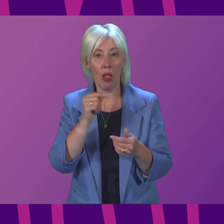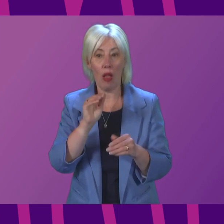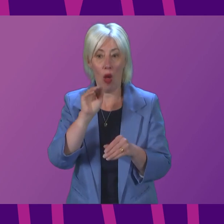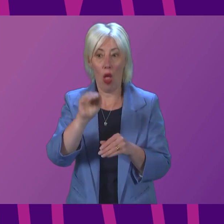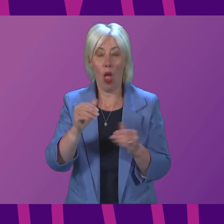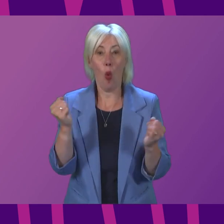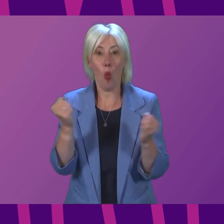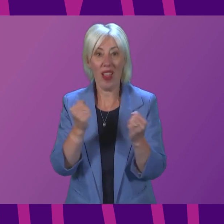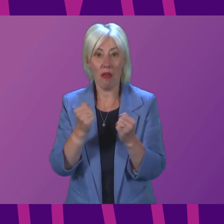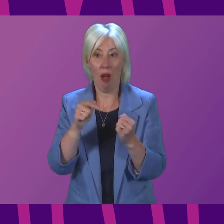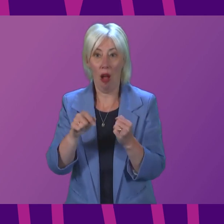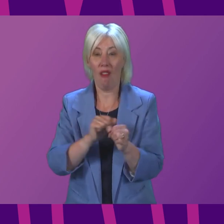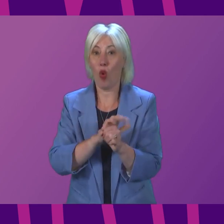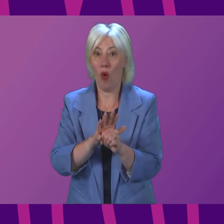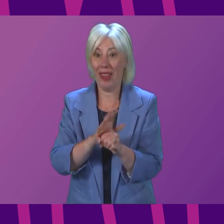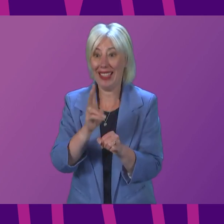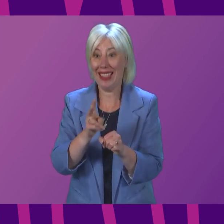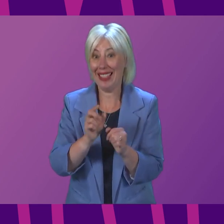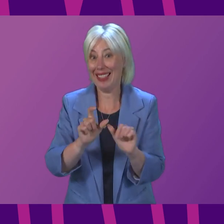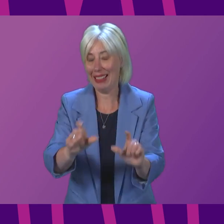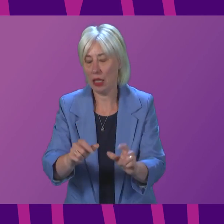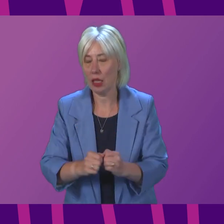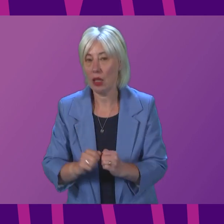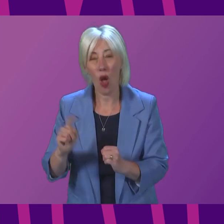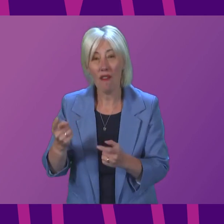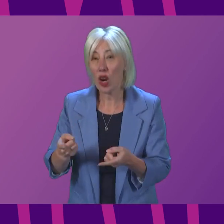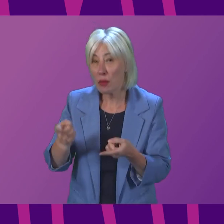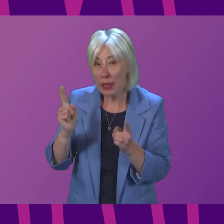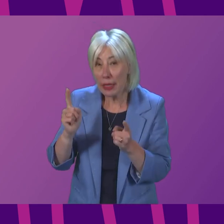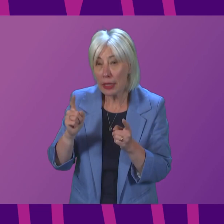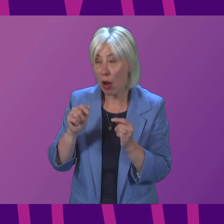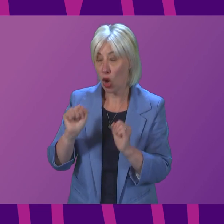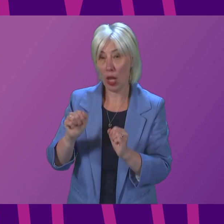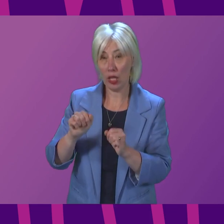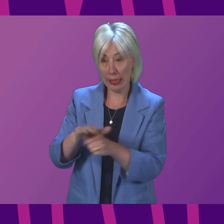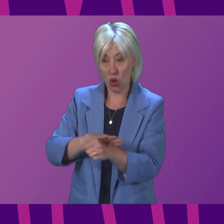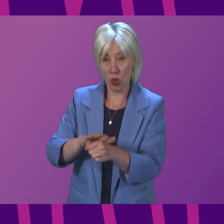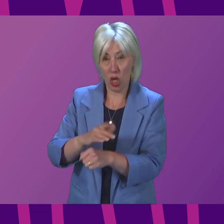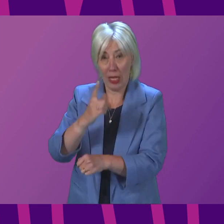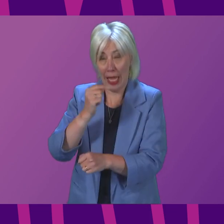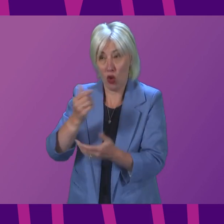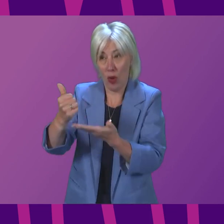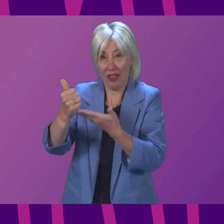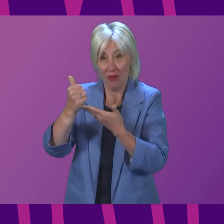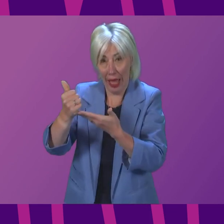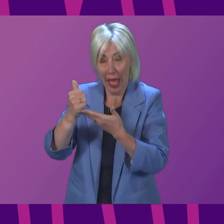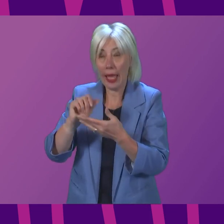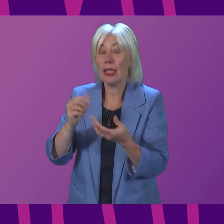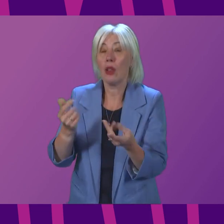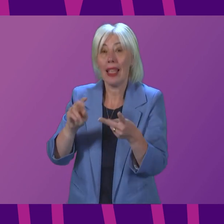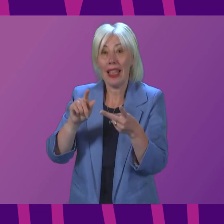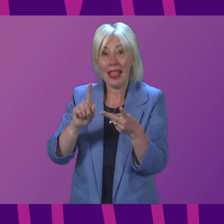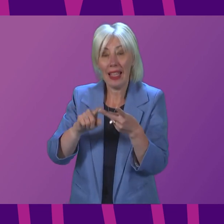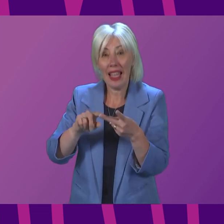in the shadow of COVID. Is the First Minister therefore yet in a position to advise as to when a second